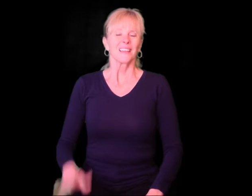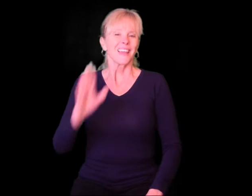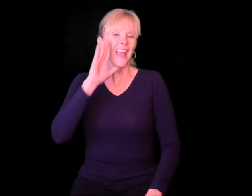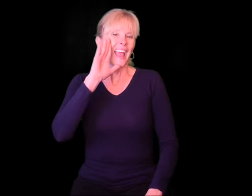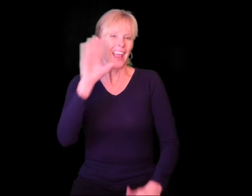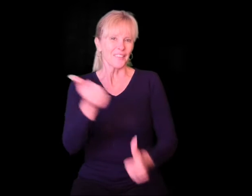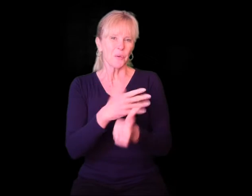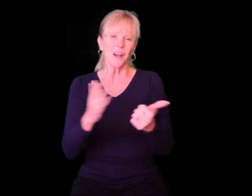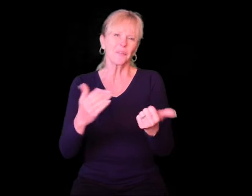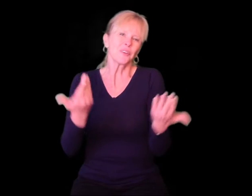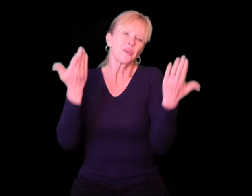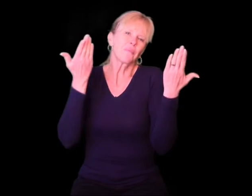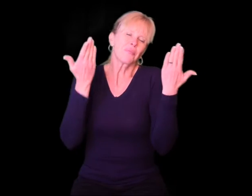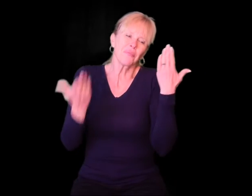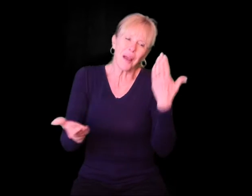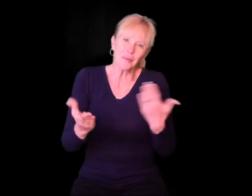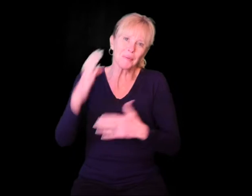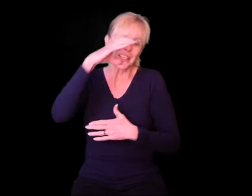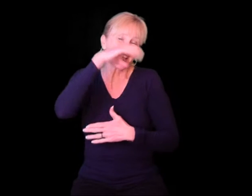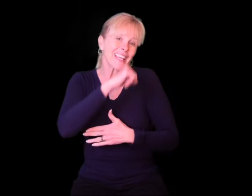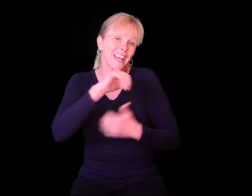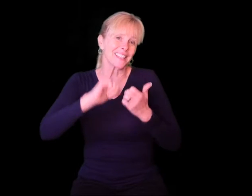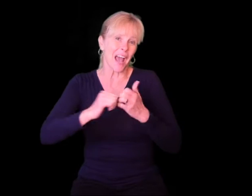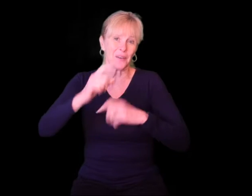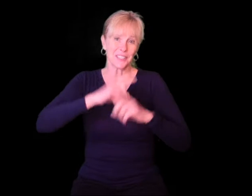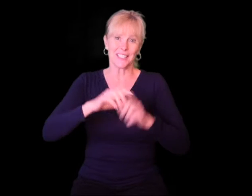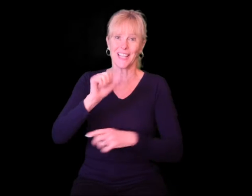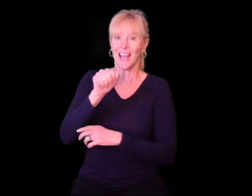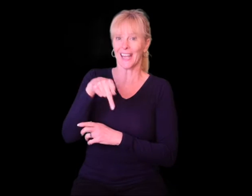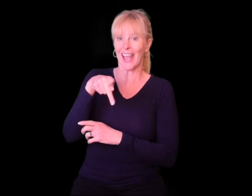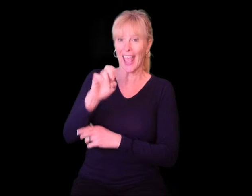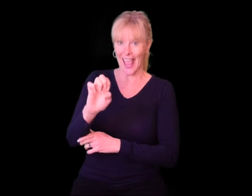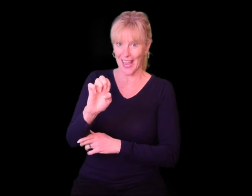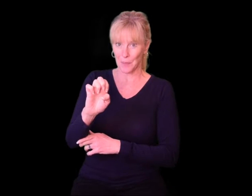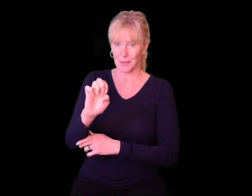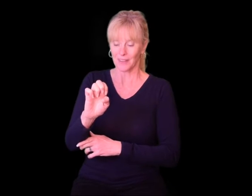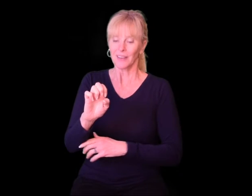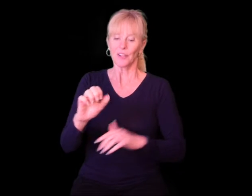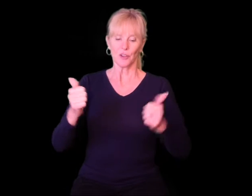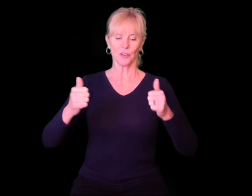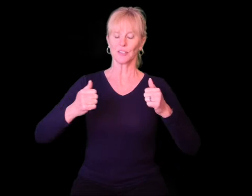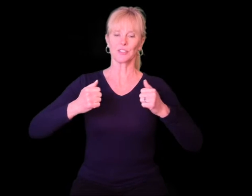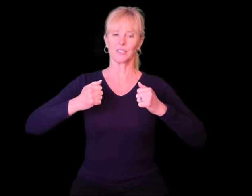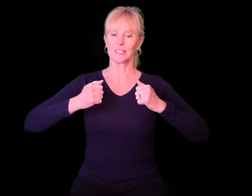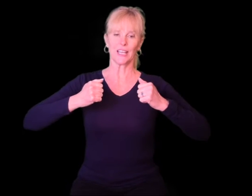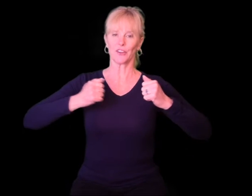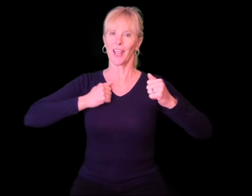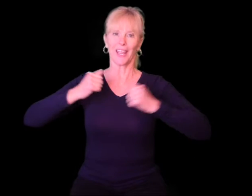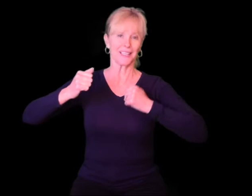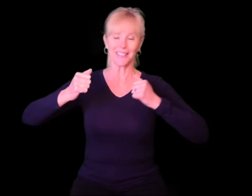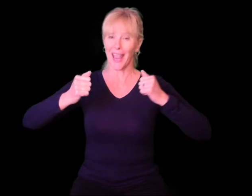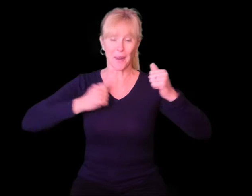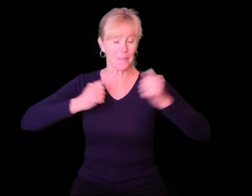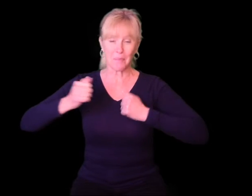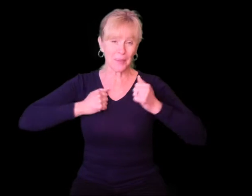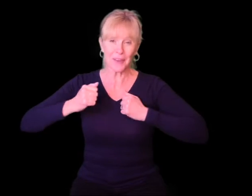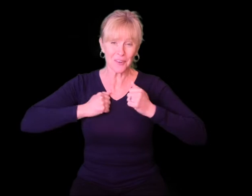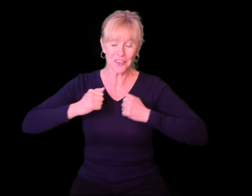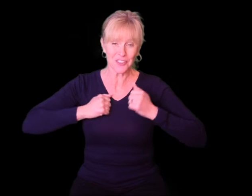Hey everyone! Well, you probably can guess how to sign APE. You're just going to take your hands and peed on your